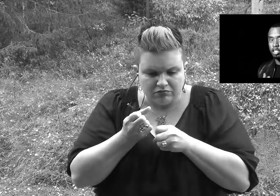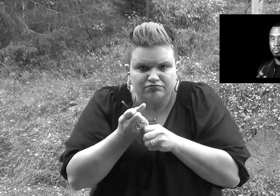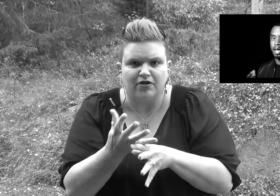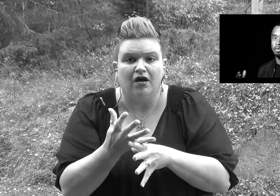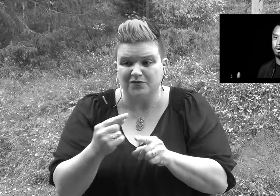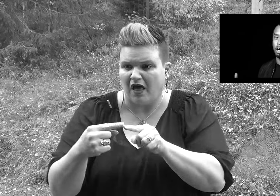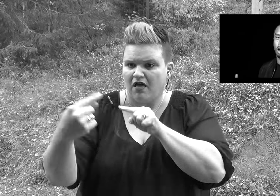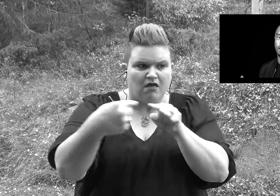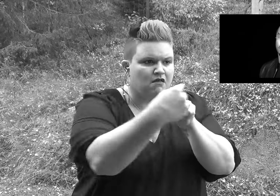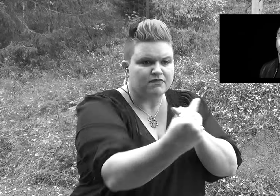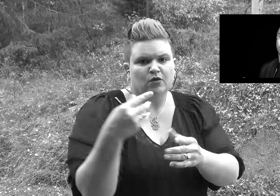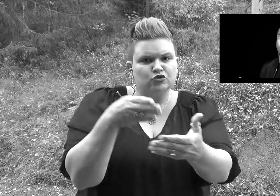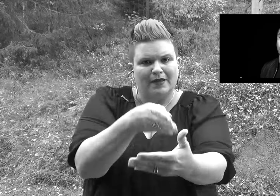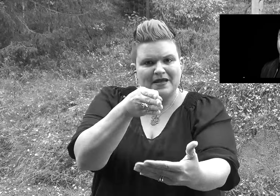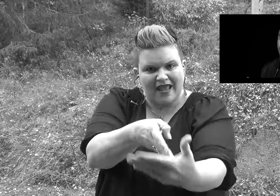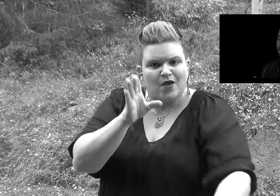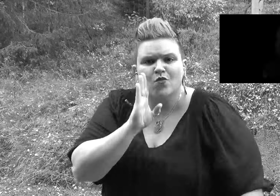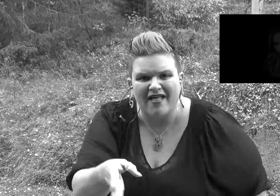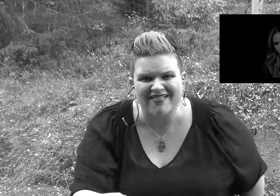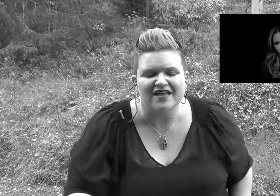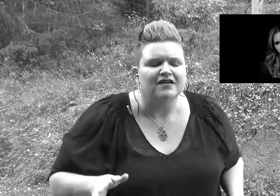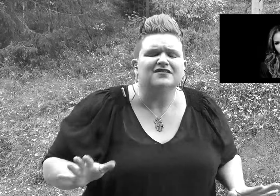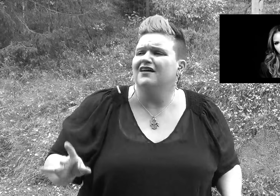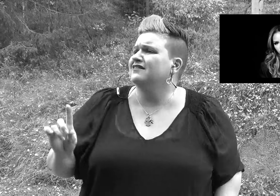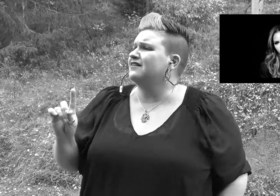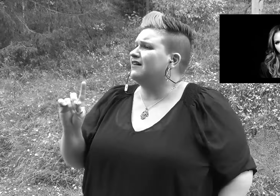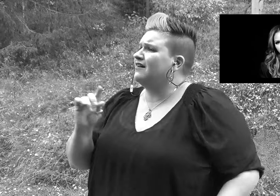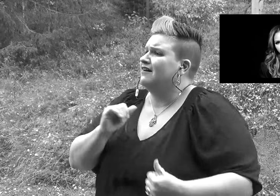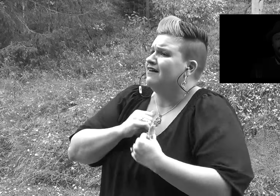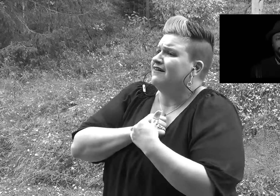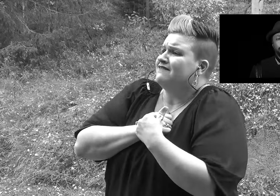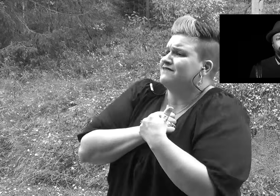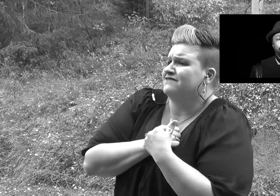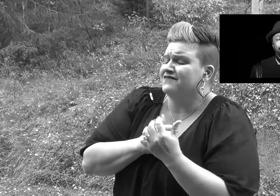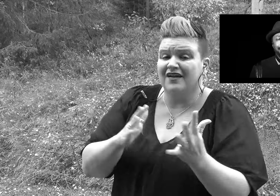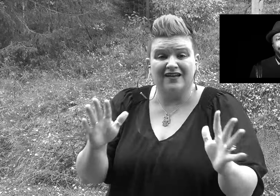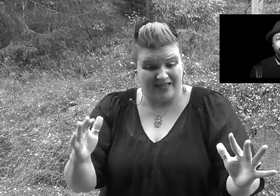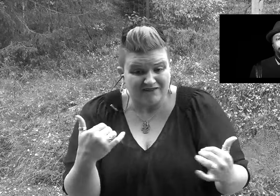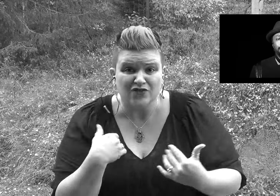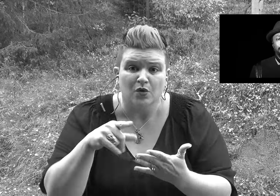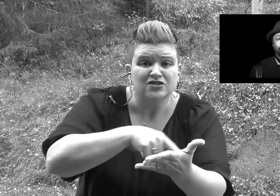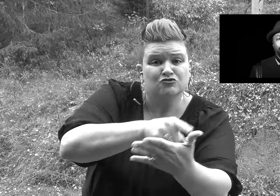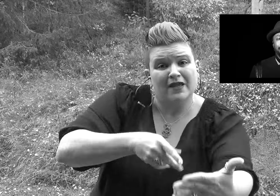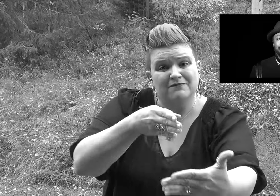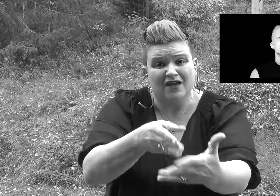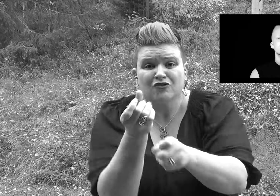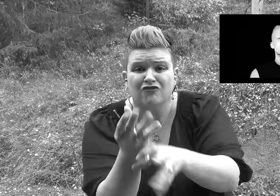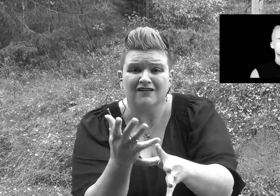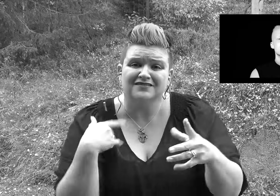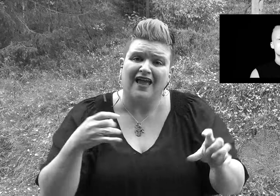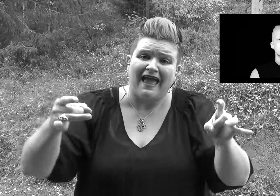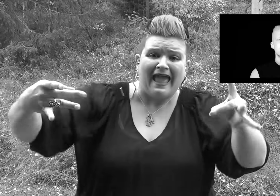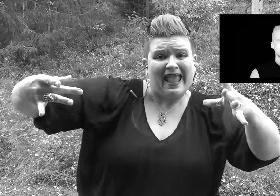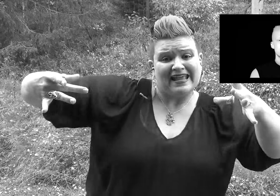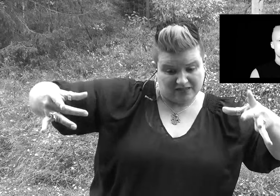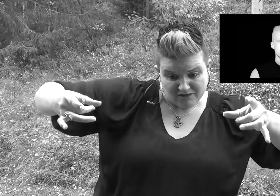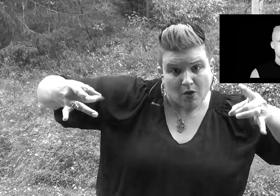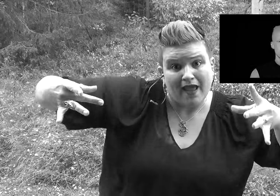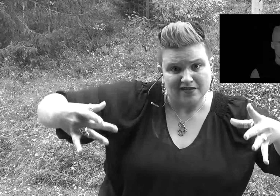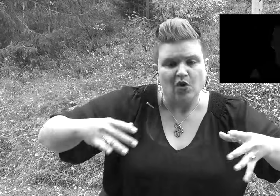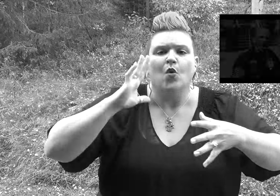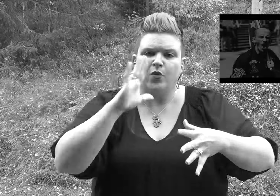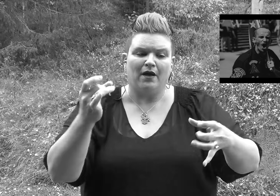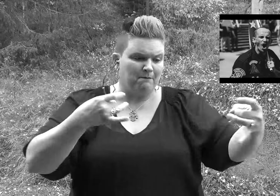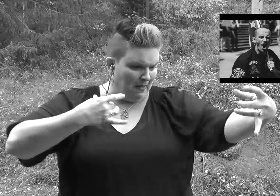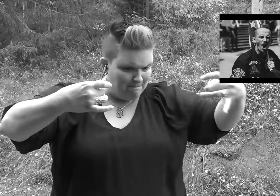you're gonna leave space for others to discriminate Where's the love? And to discriminate only generate hate And when you hate then